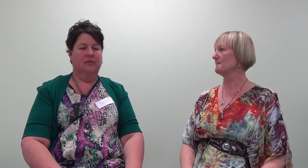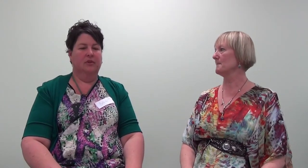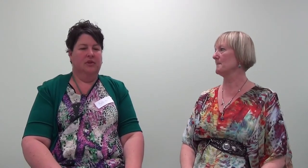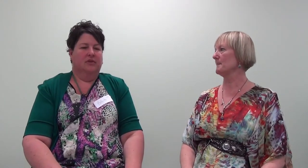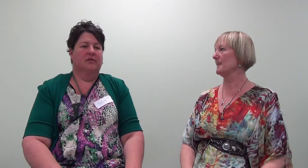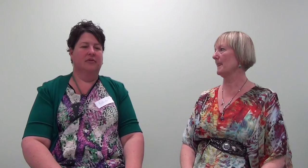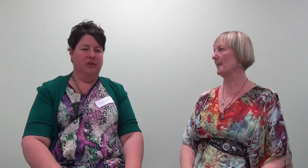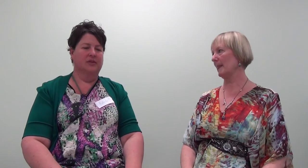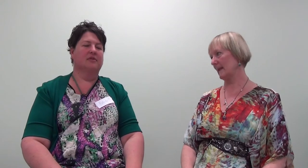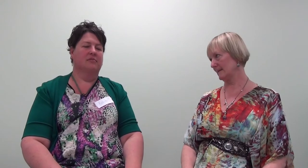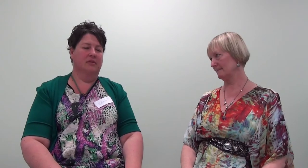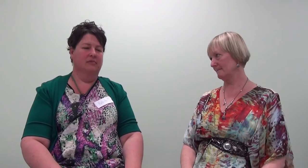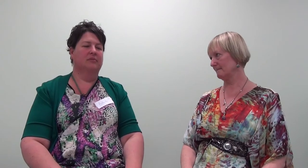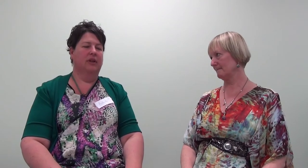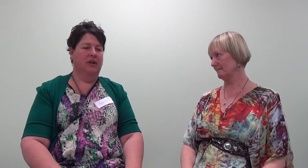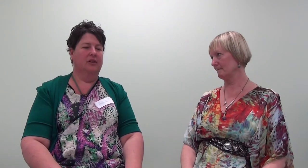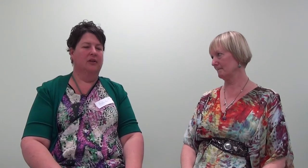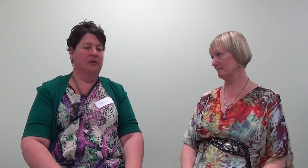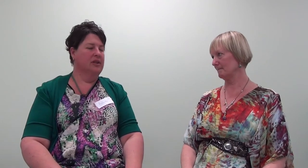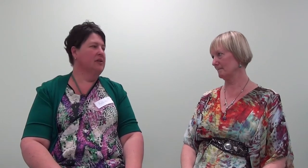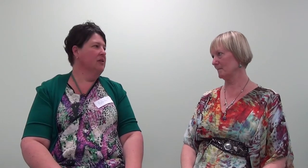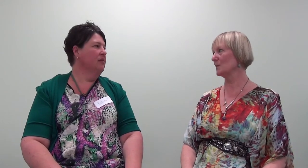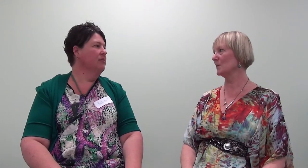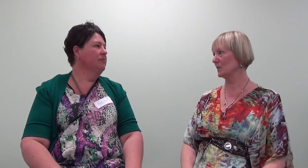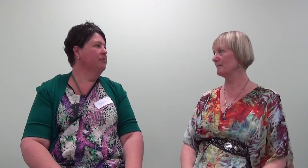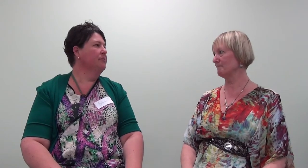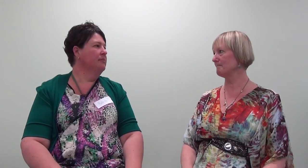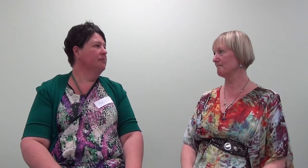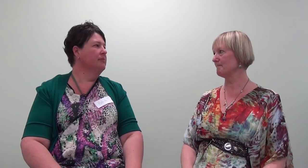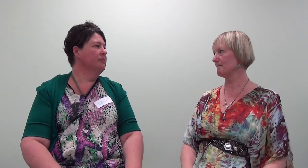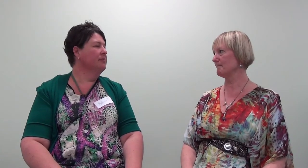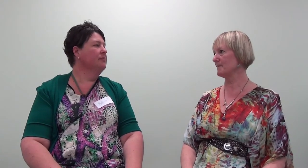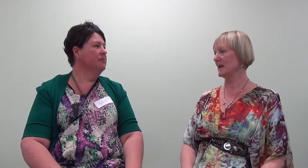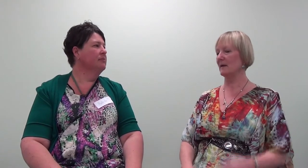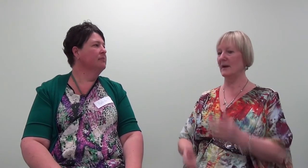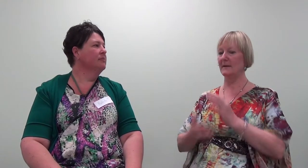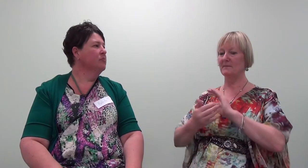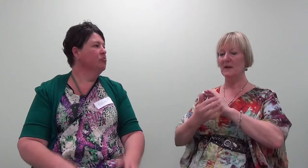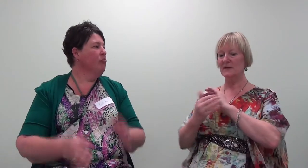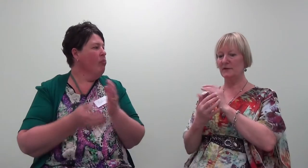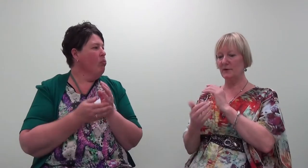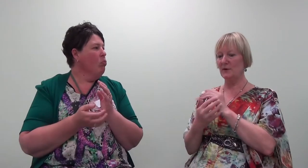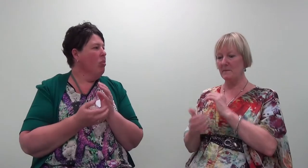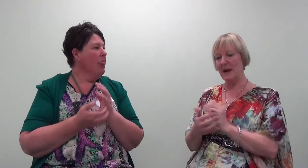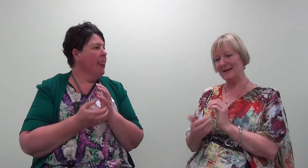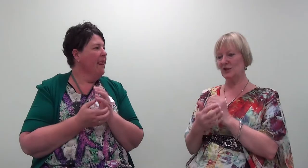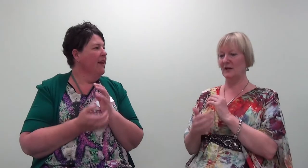It just feels a lot easier. Okay. So if you're imagining